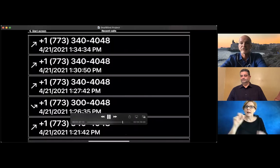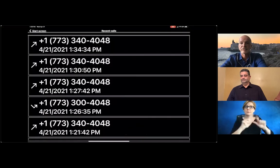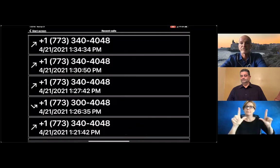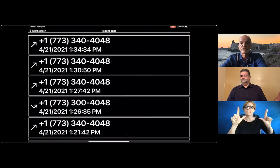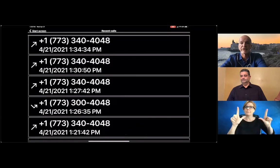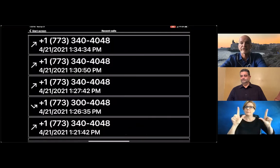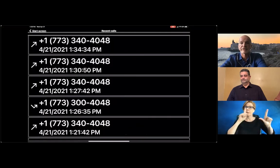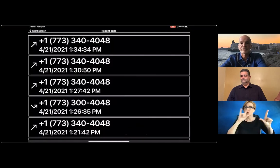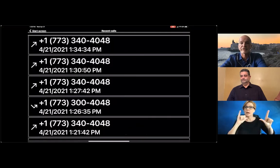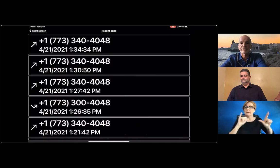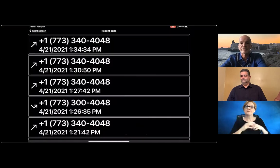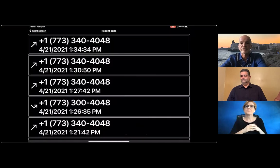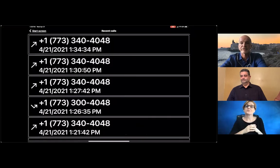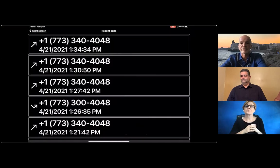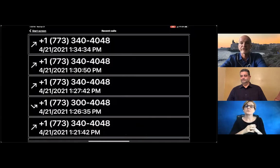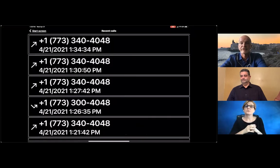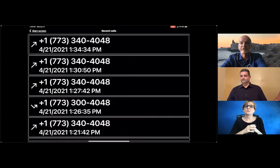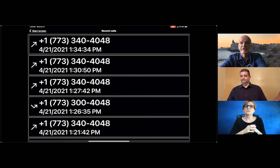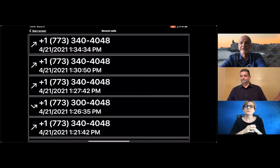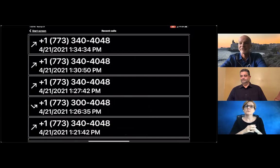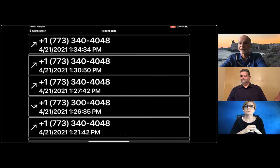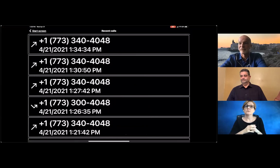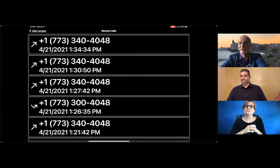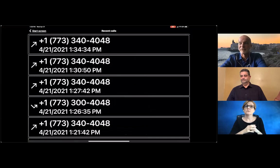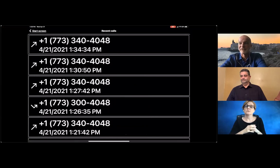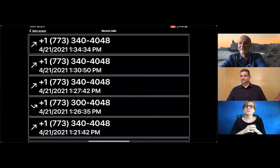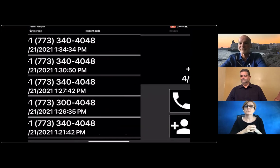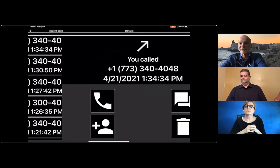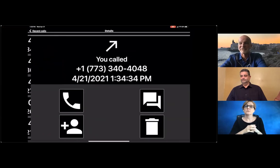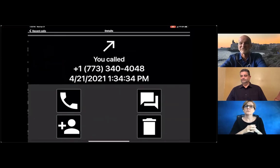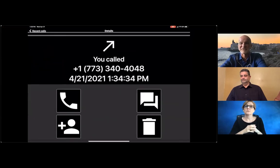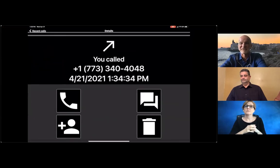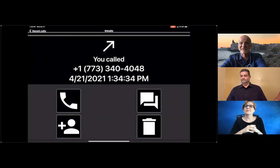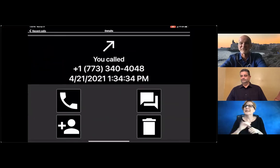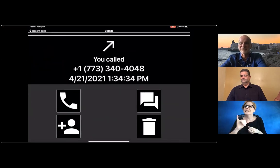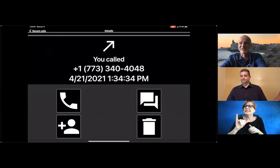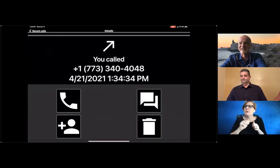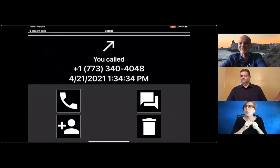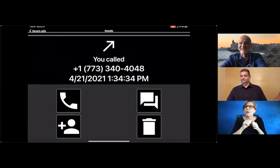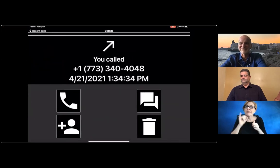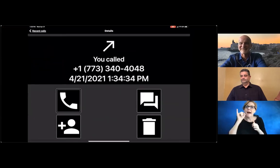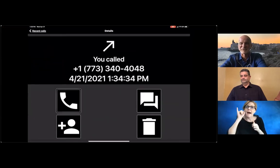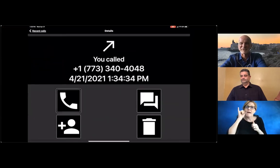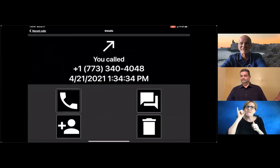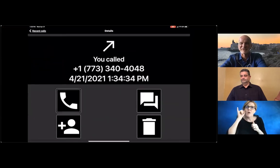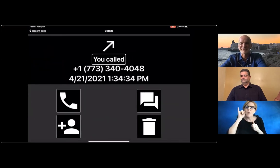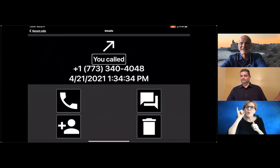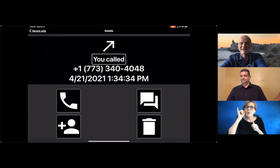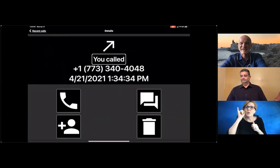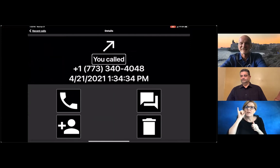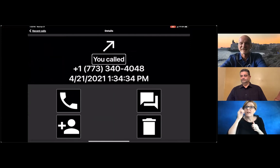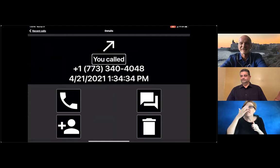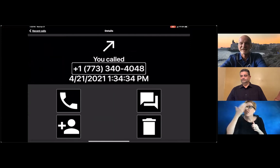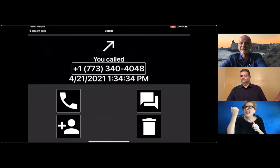So Brian is going, instead of, it's like everybody does in the iPhone, I think we just look at the last number we have called.